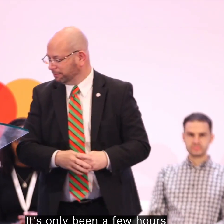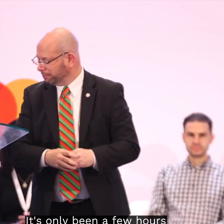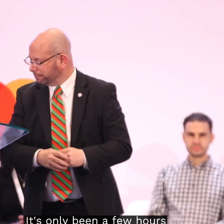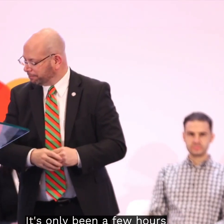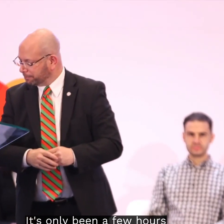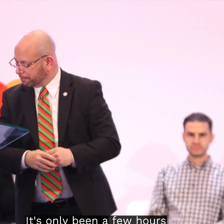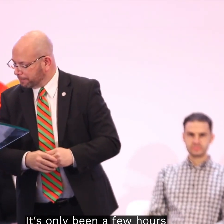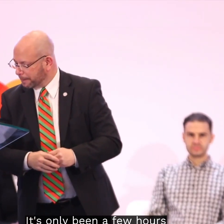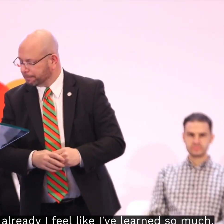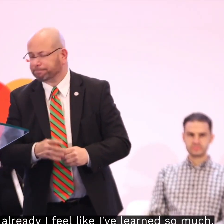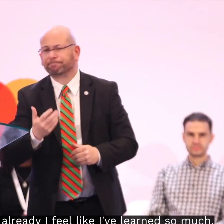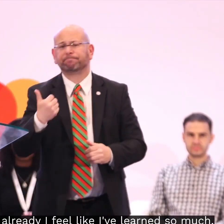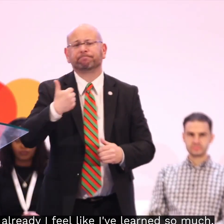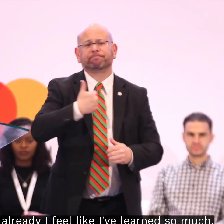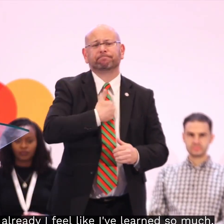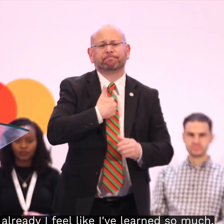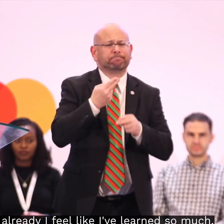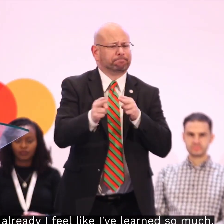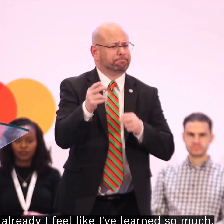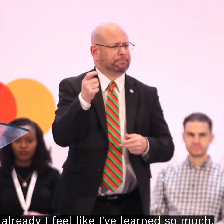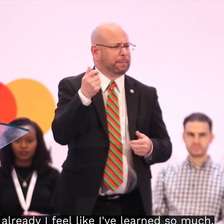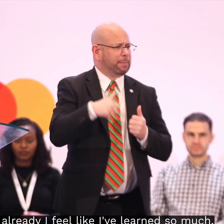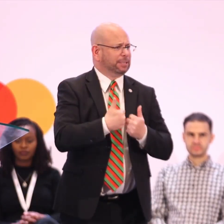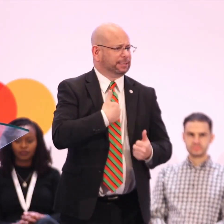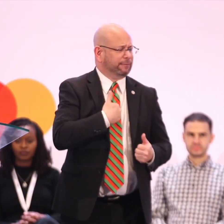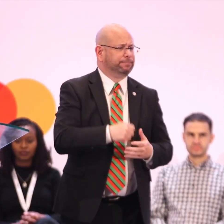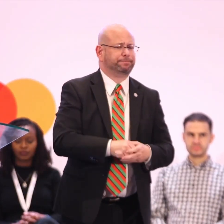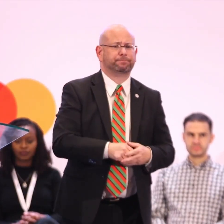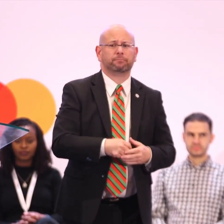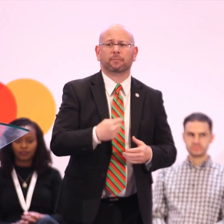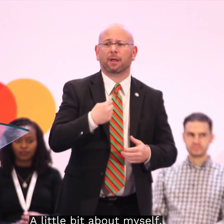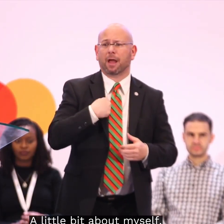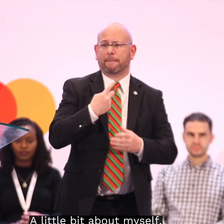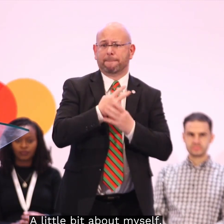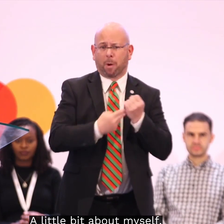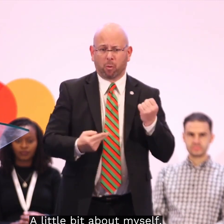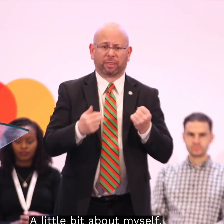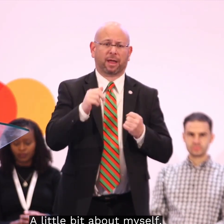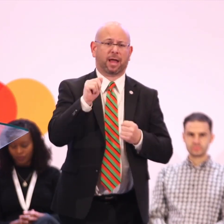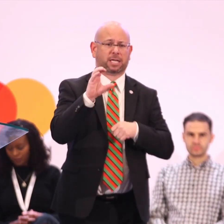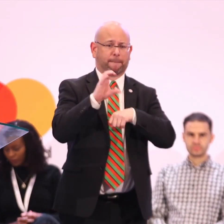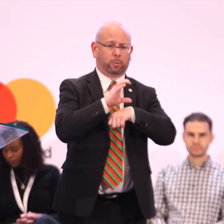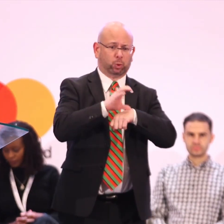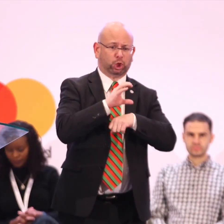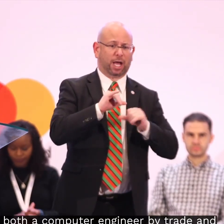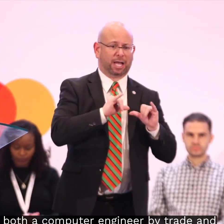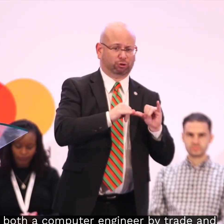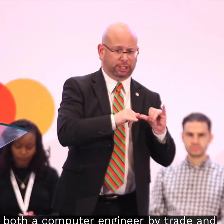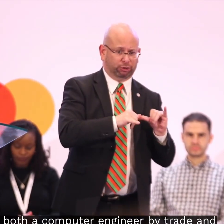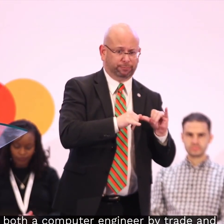only been a few hours and already I feel like I've learned so much. A little bit about myself. I am both a